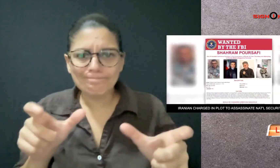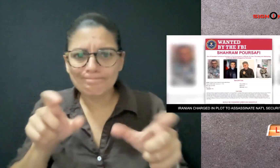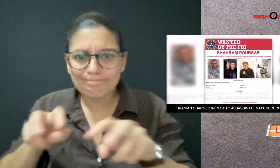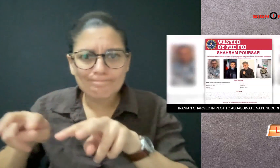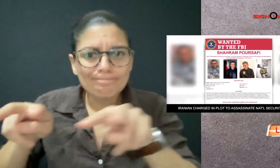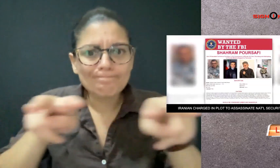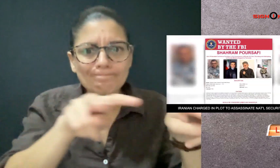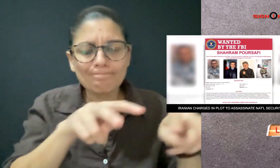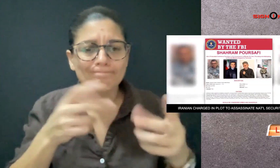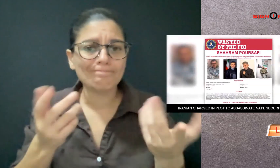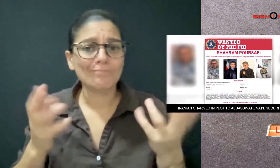remains on the loose.